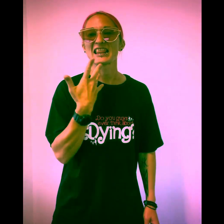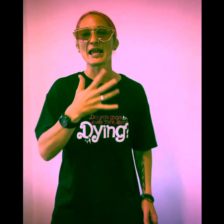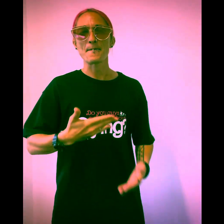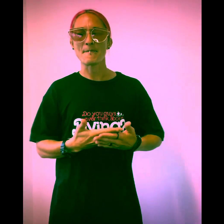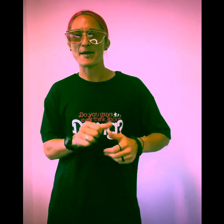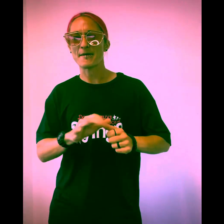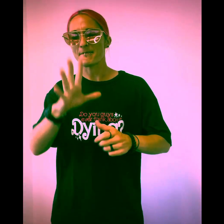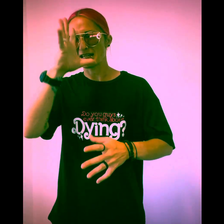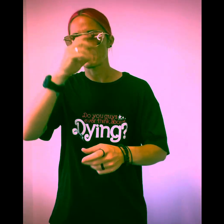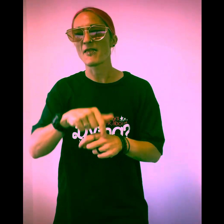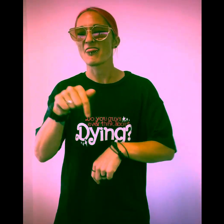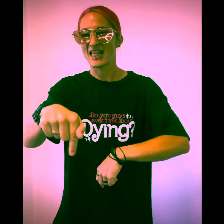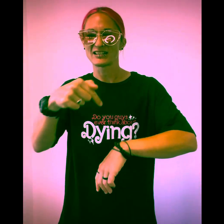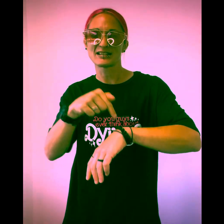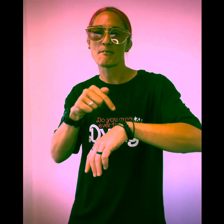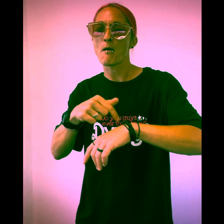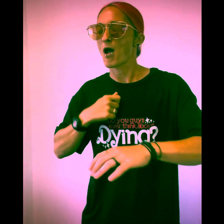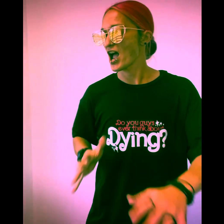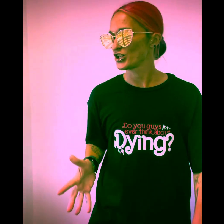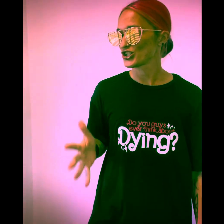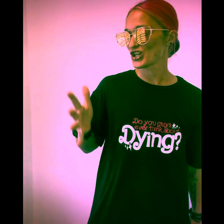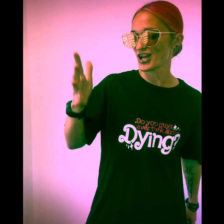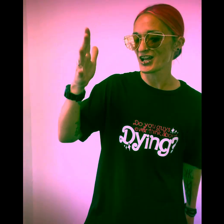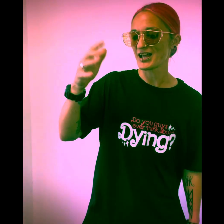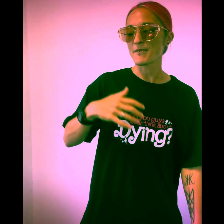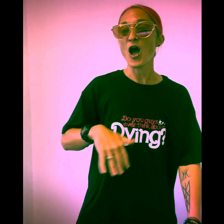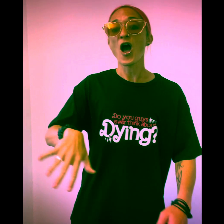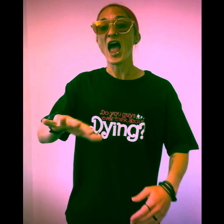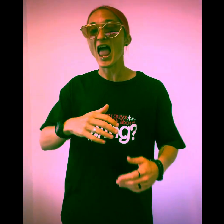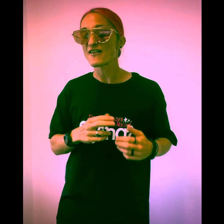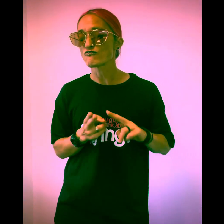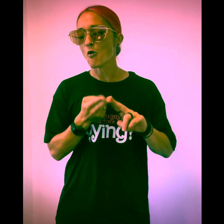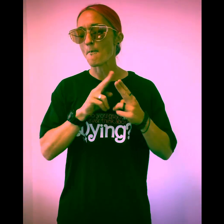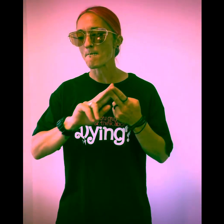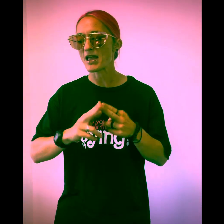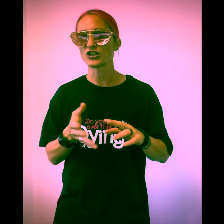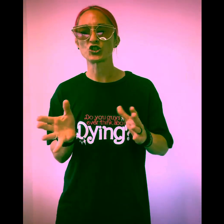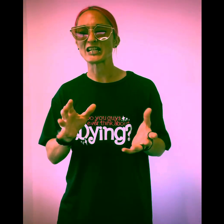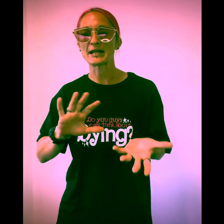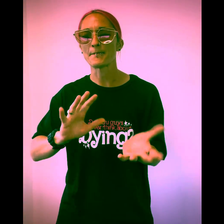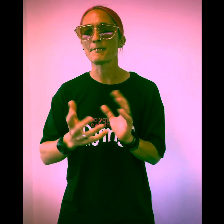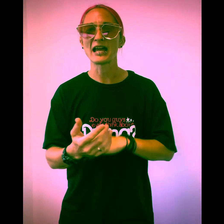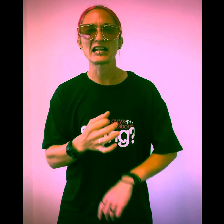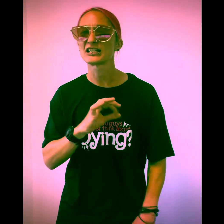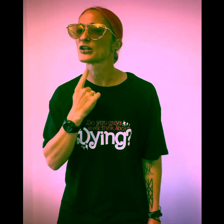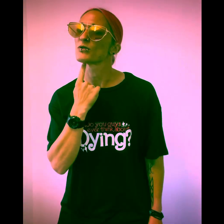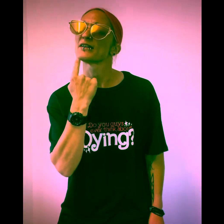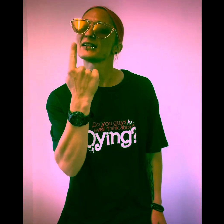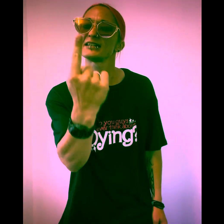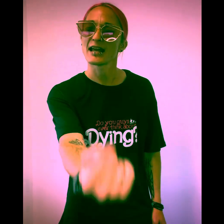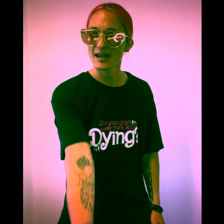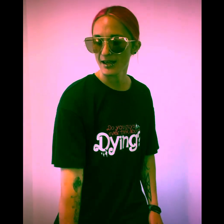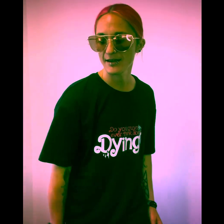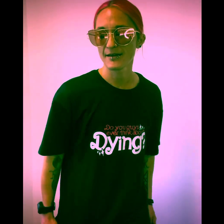the heat, baby, but believe that's the moment I shine Cause every romance shakes in your bands, don't give a damn